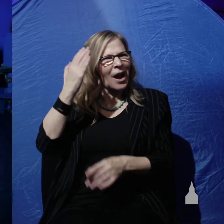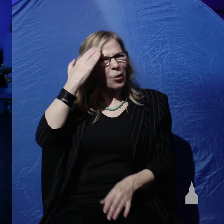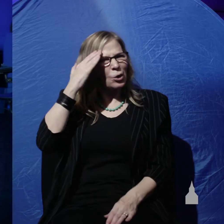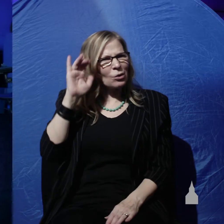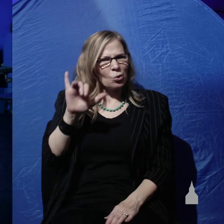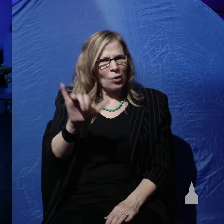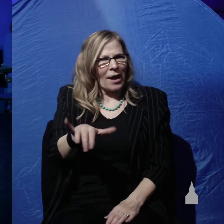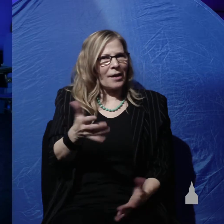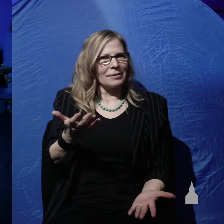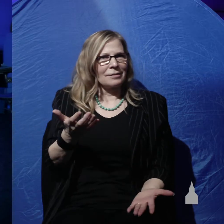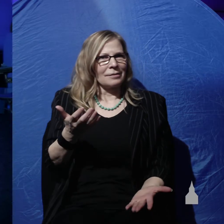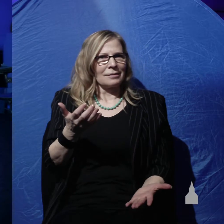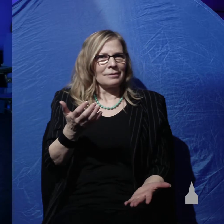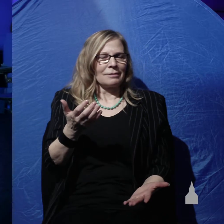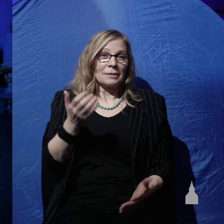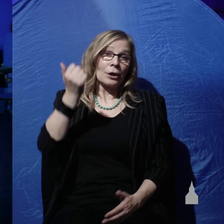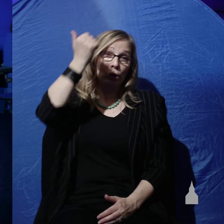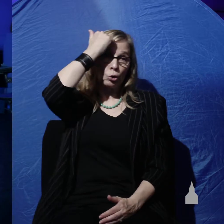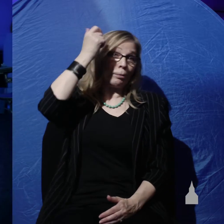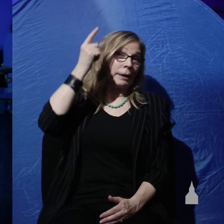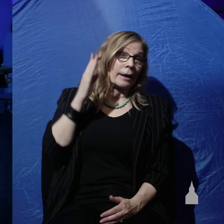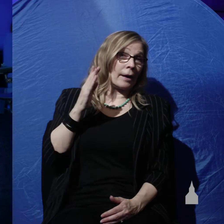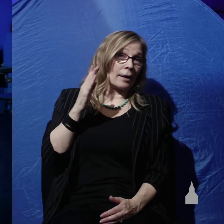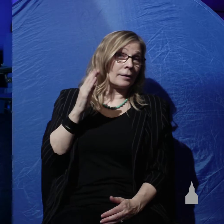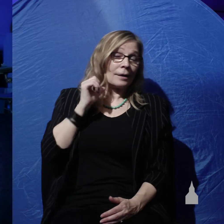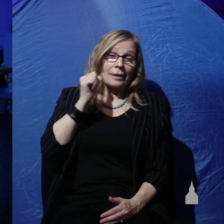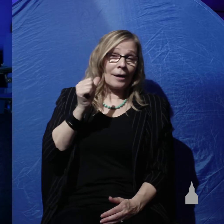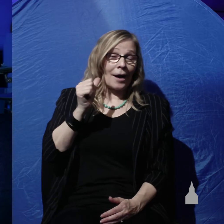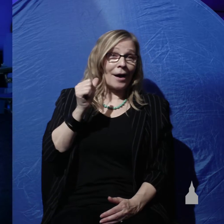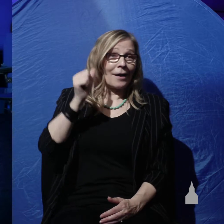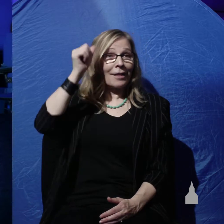God of wisdom and power that's revealed in Scripture.